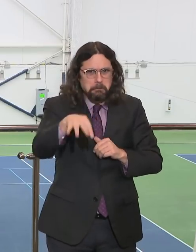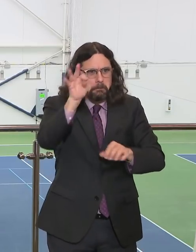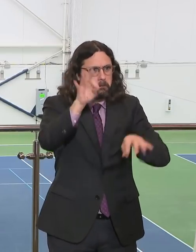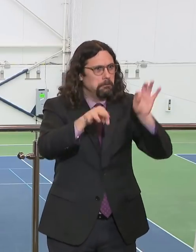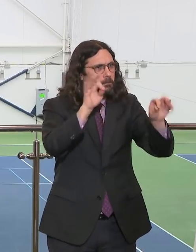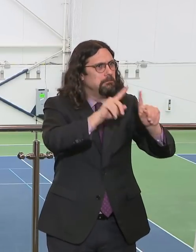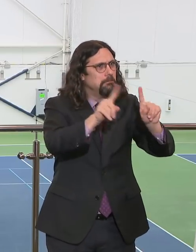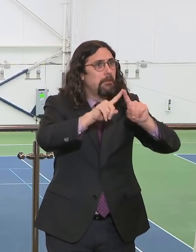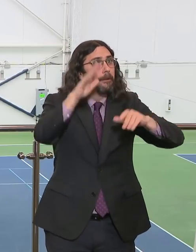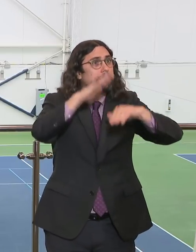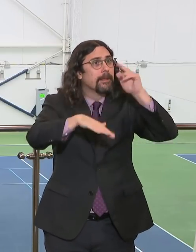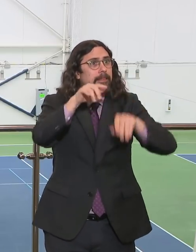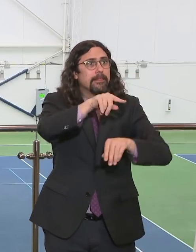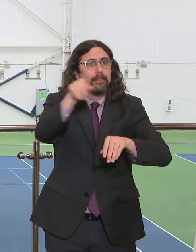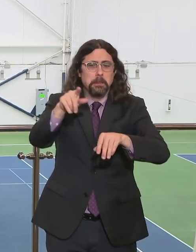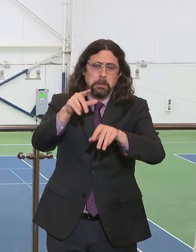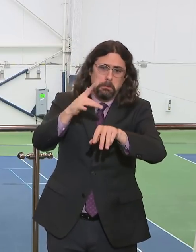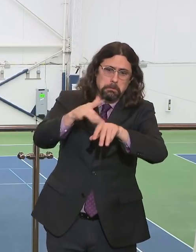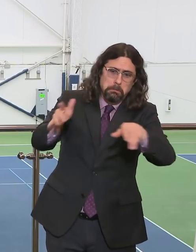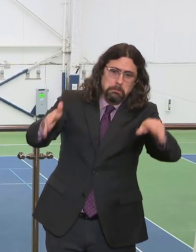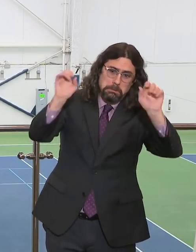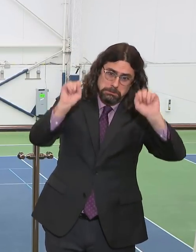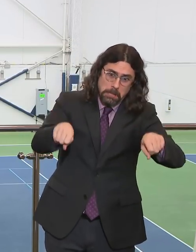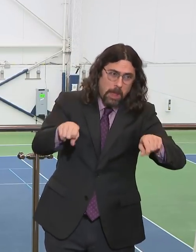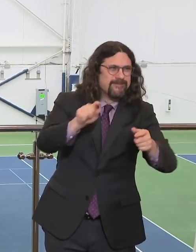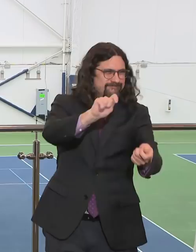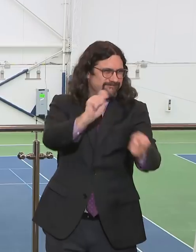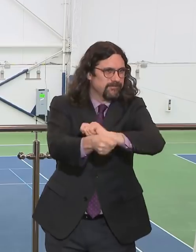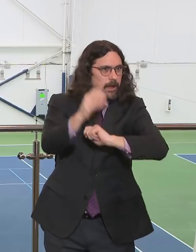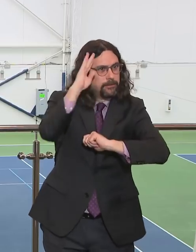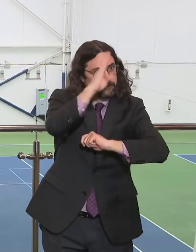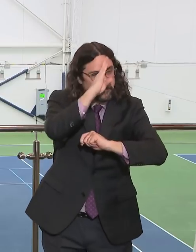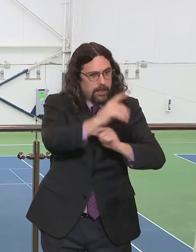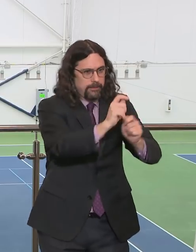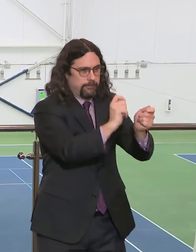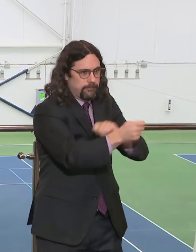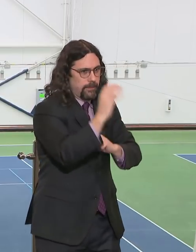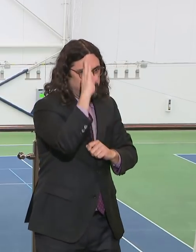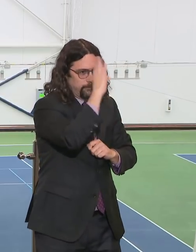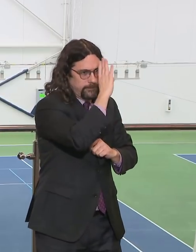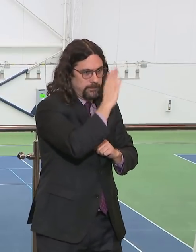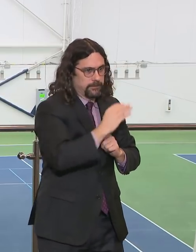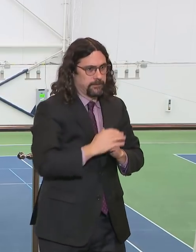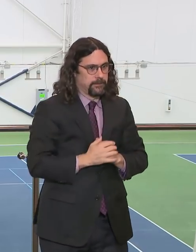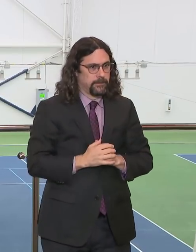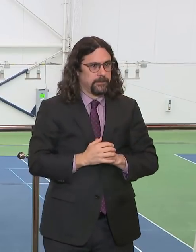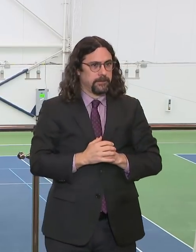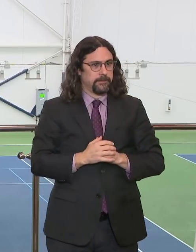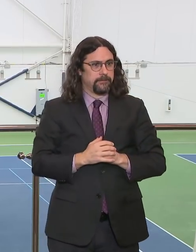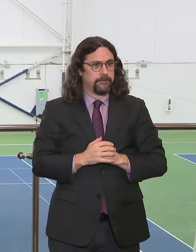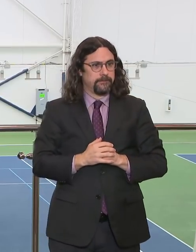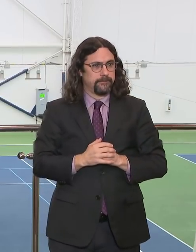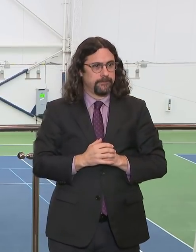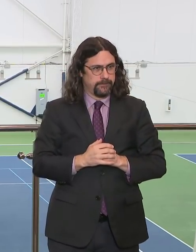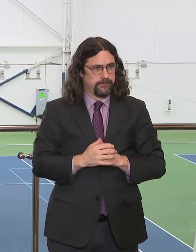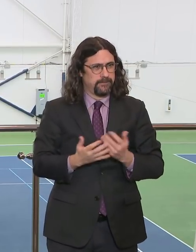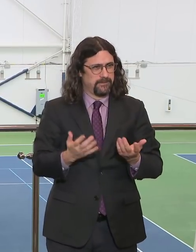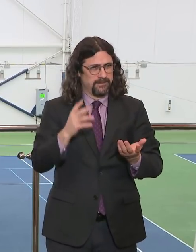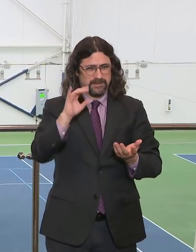So then you'd say, well, how does that add up? Look, the Javits Center alone, thousands of beds will be built out there.